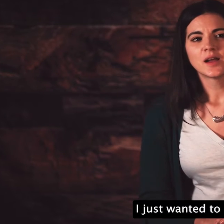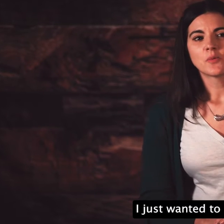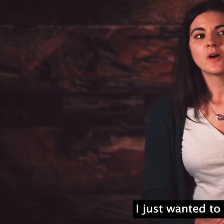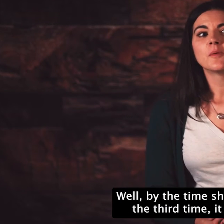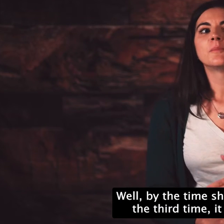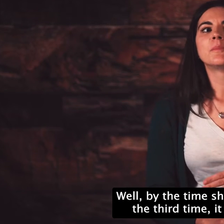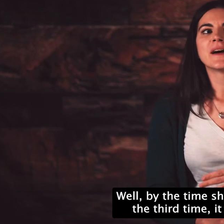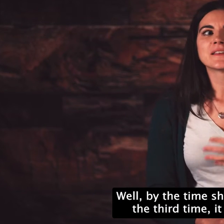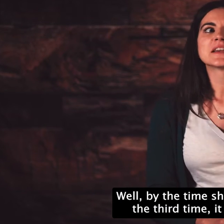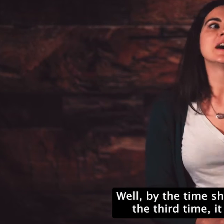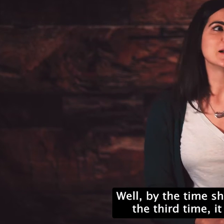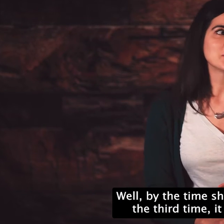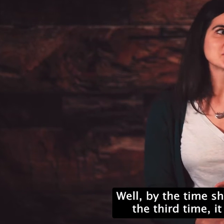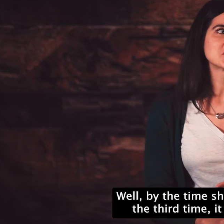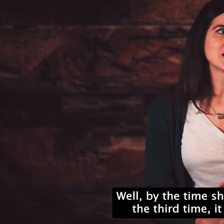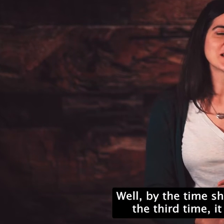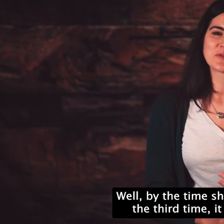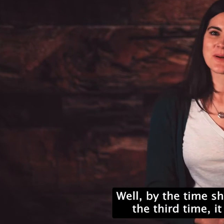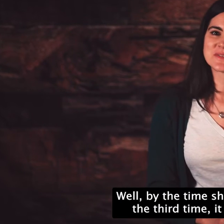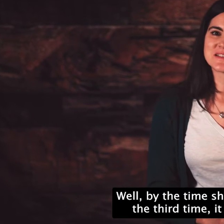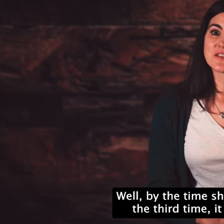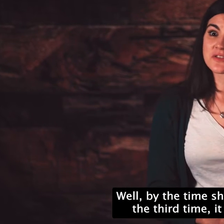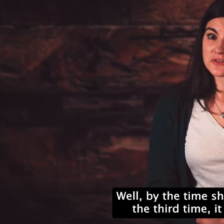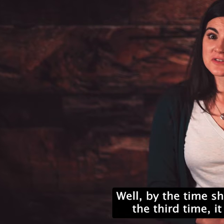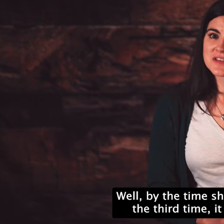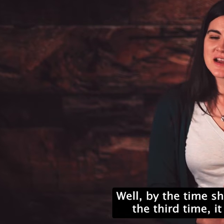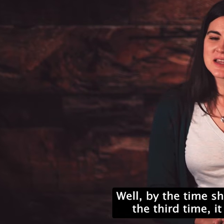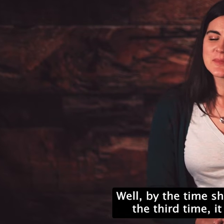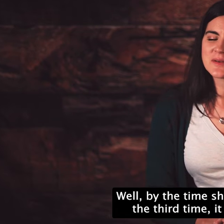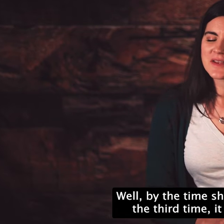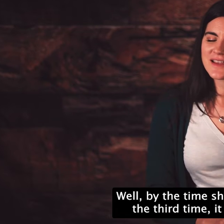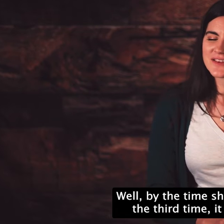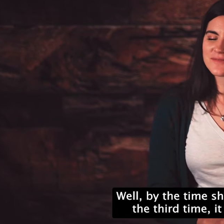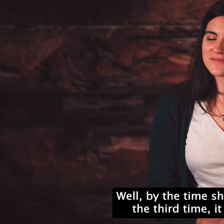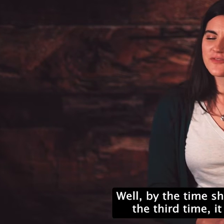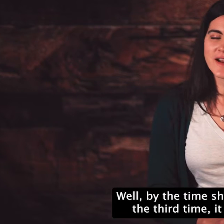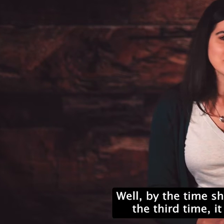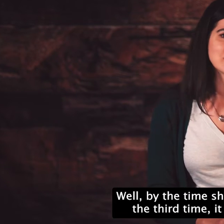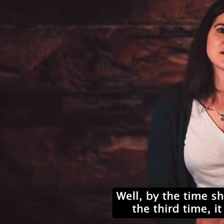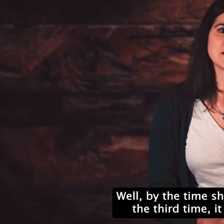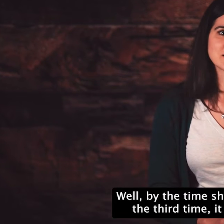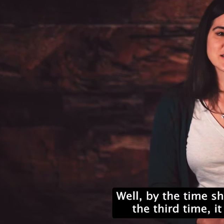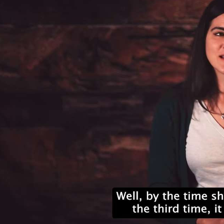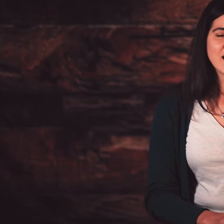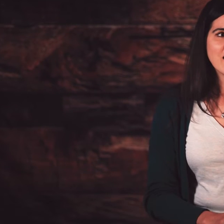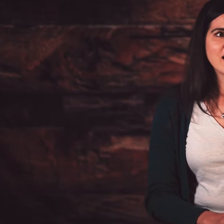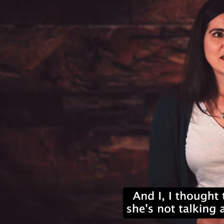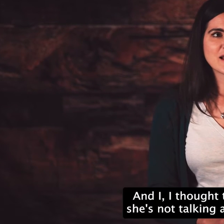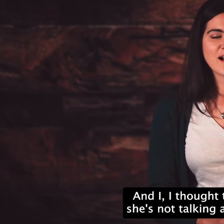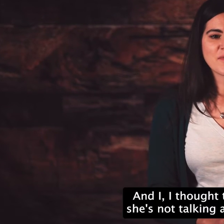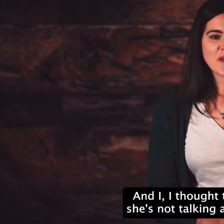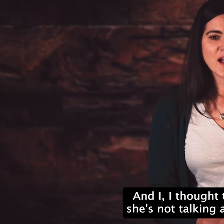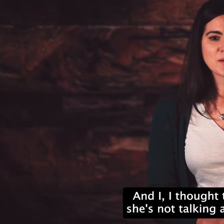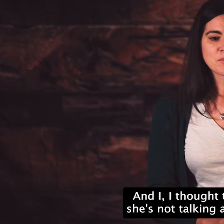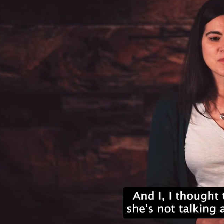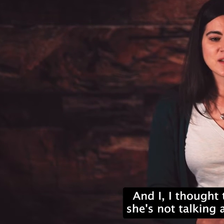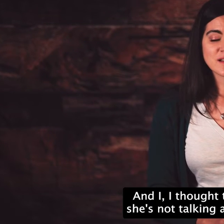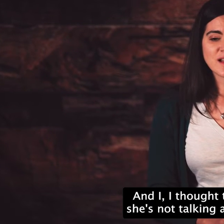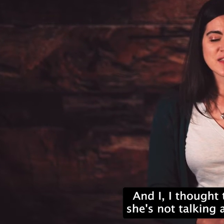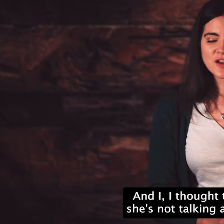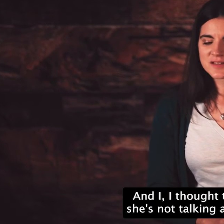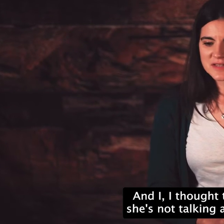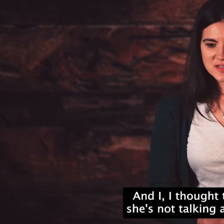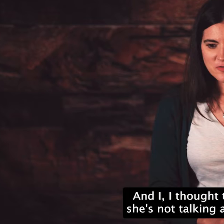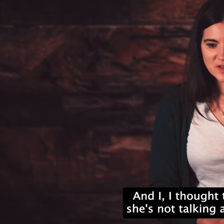Well, by the time she had interrupted the third time, it finally clicked. And I,